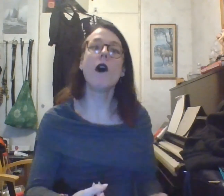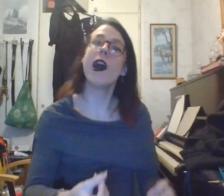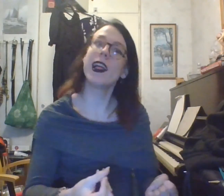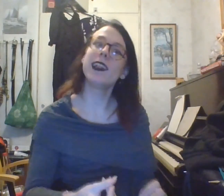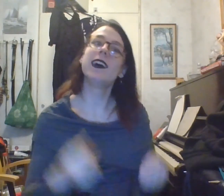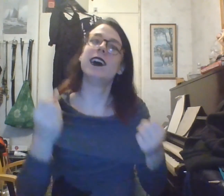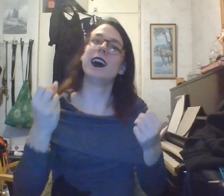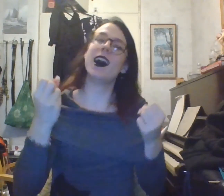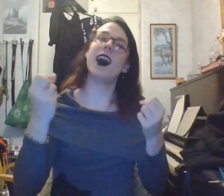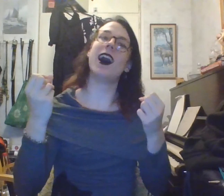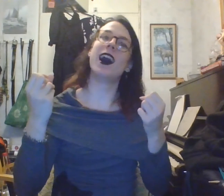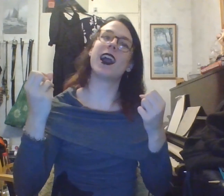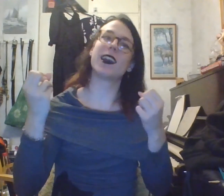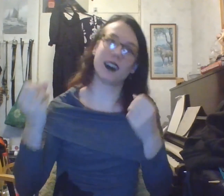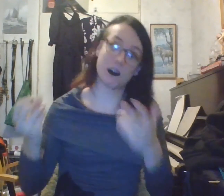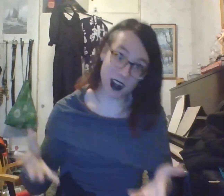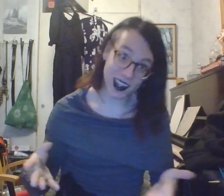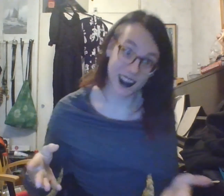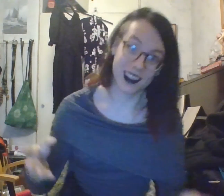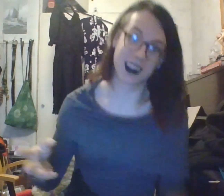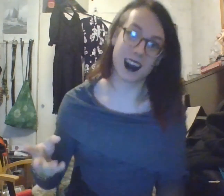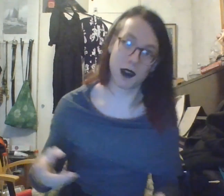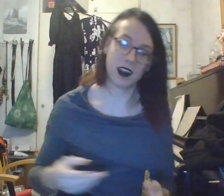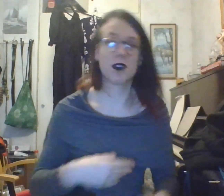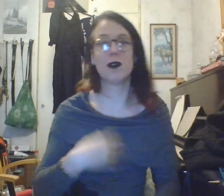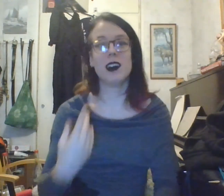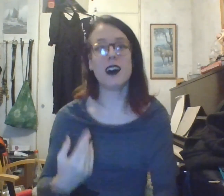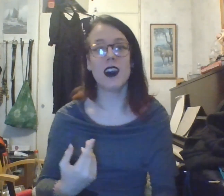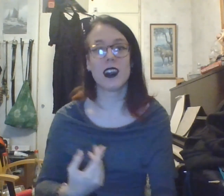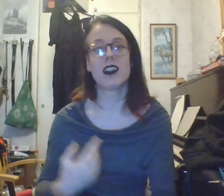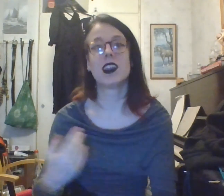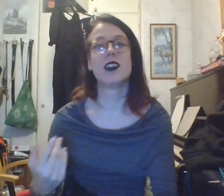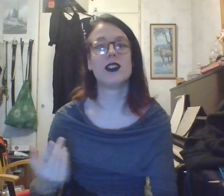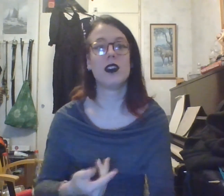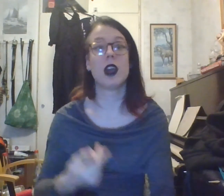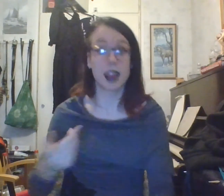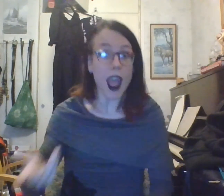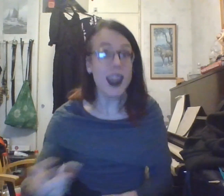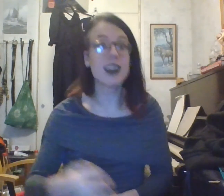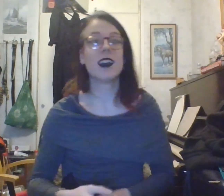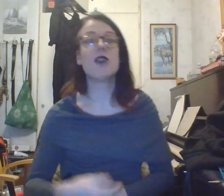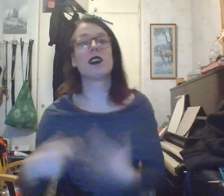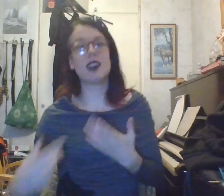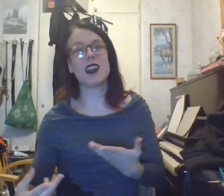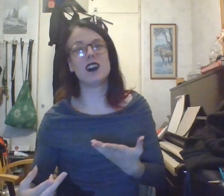a regular communist would argue that they should use the aid of a state to